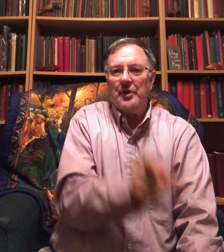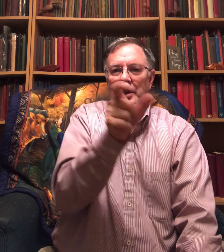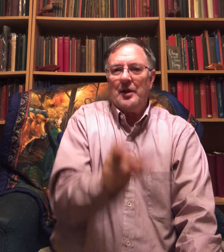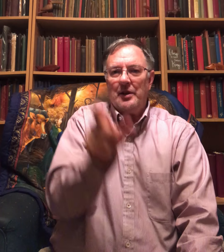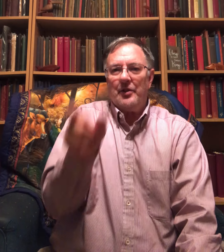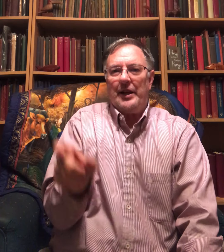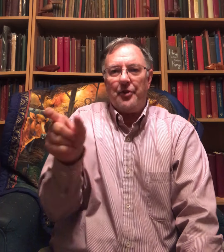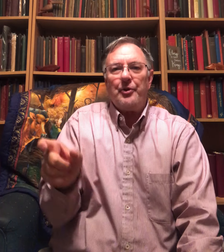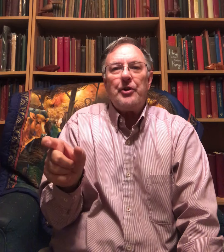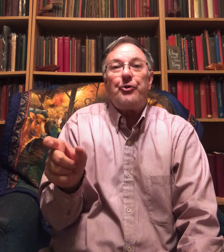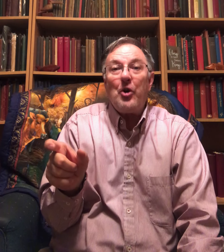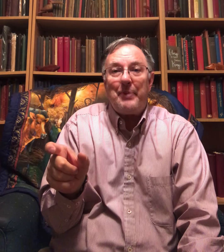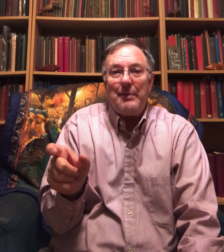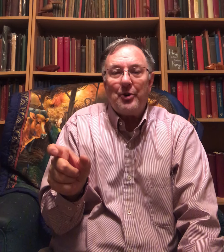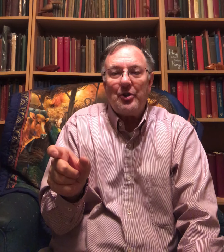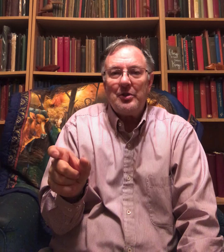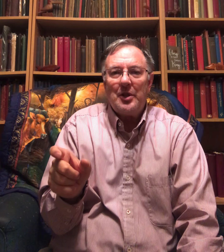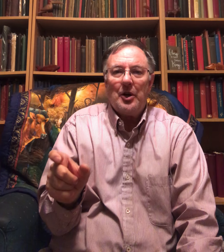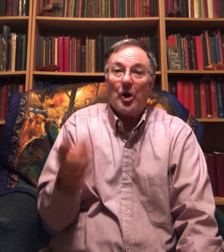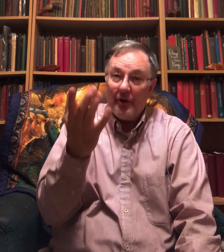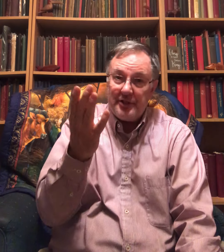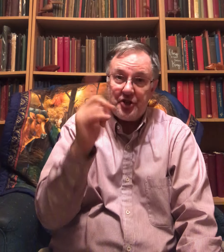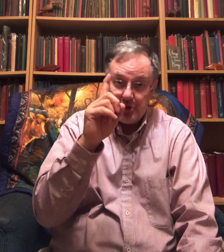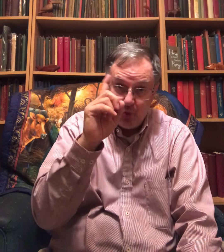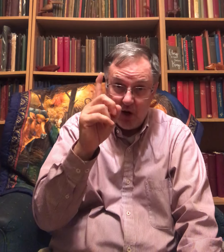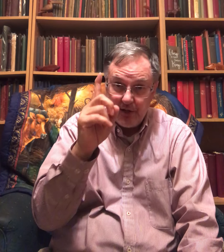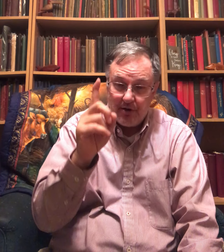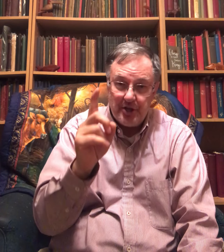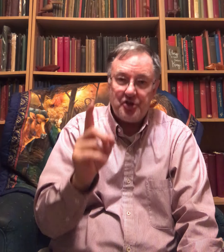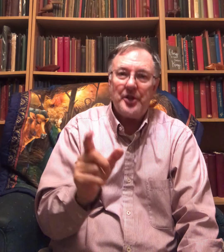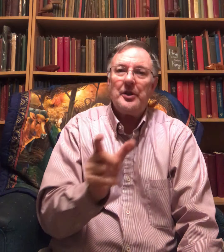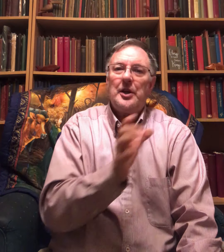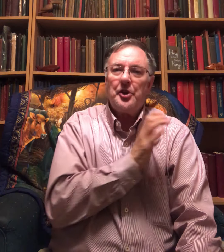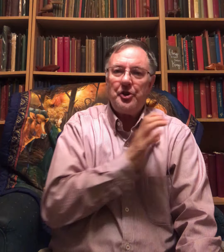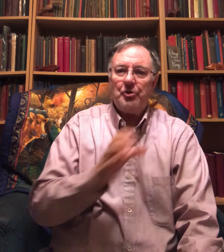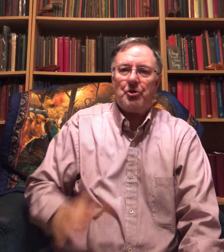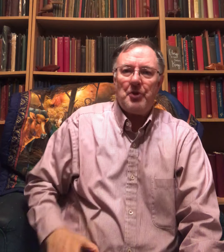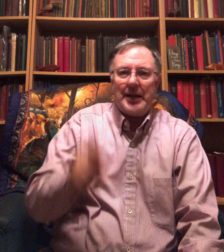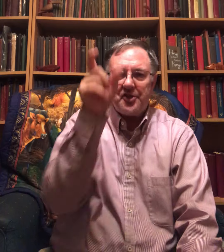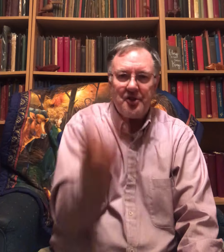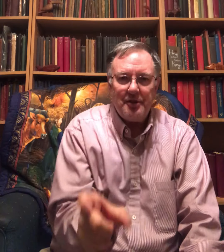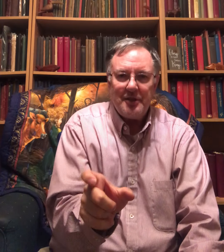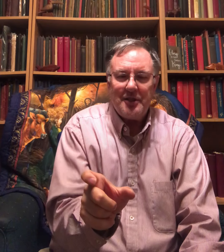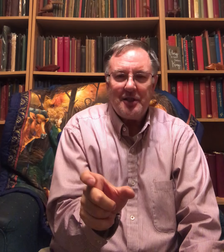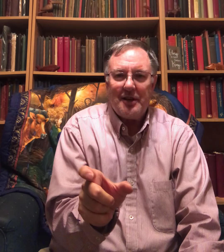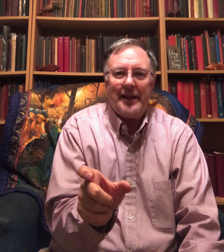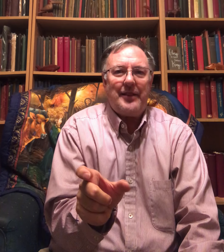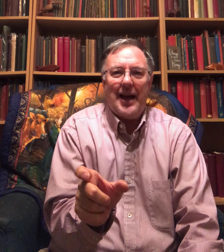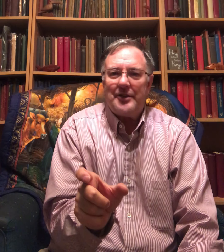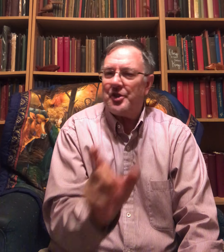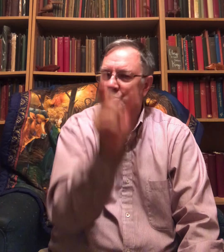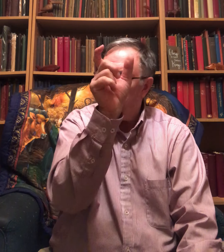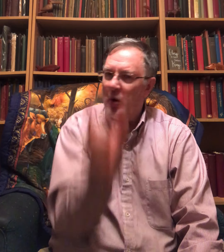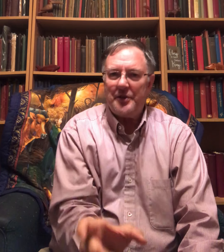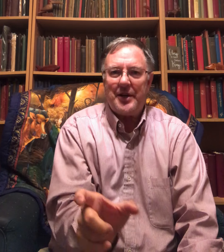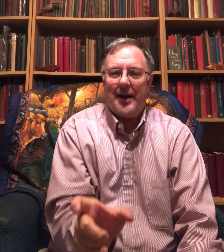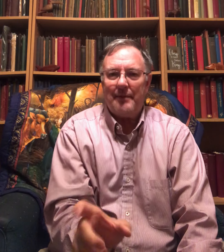like three or four people, or if it's just one Christian, you do Christ like that, just one time.